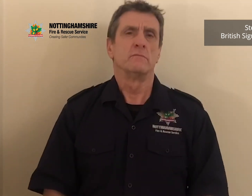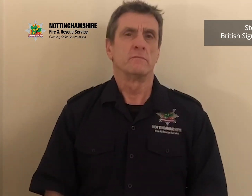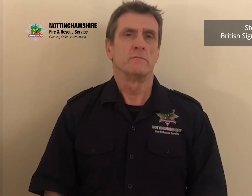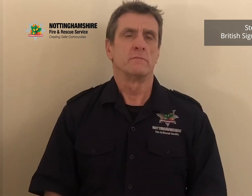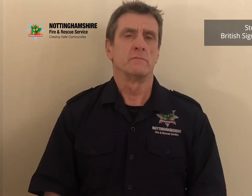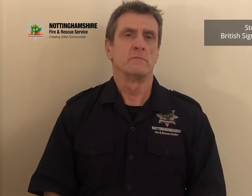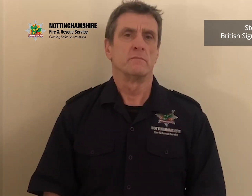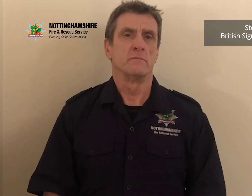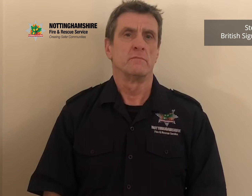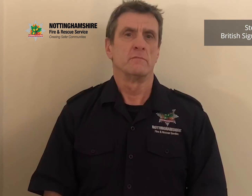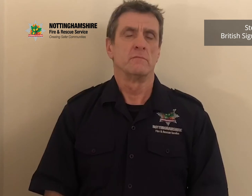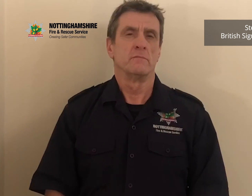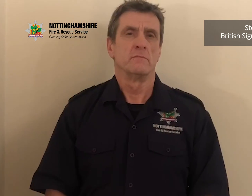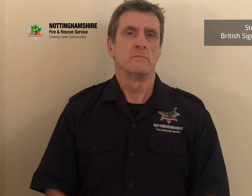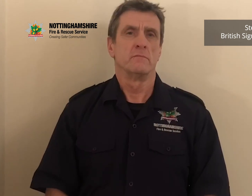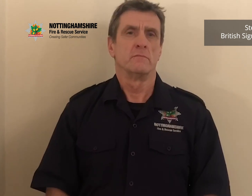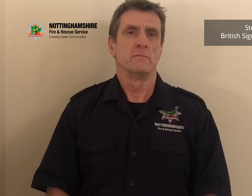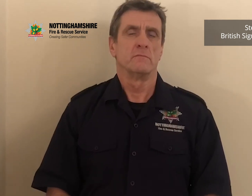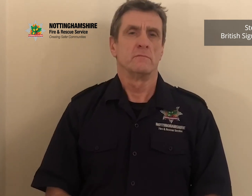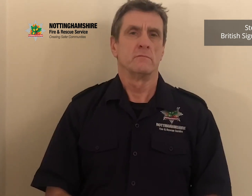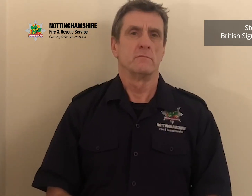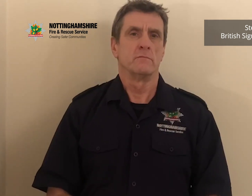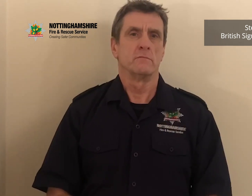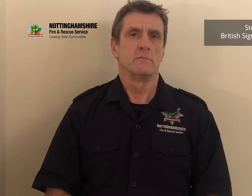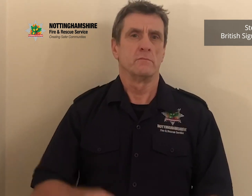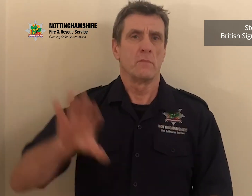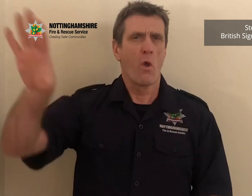Please follow government guidelines.